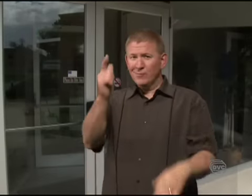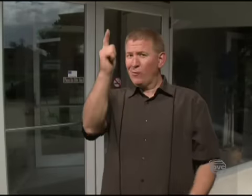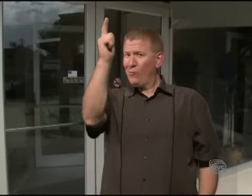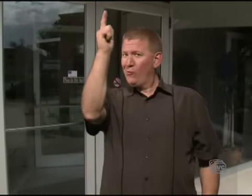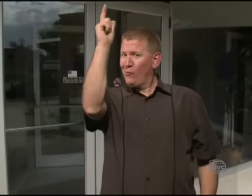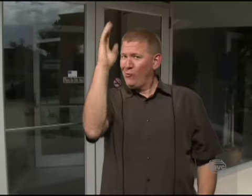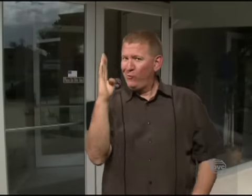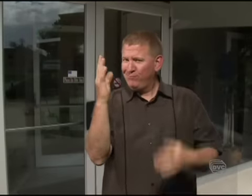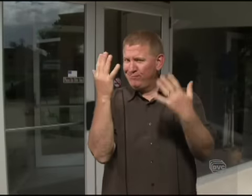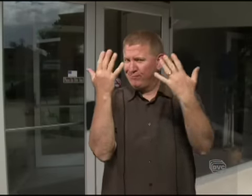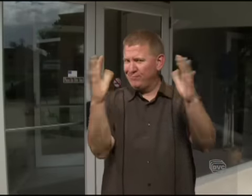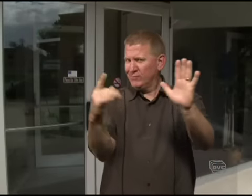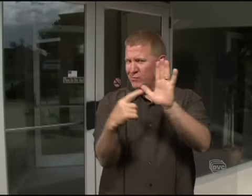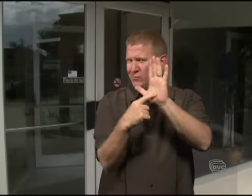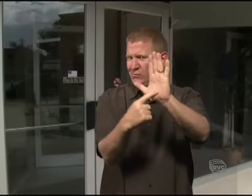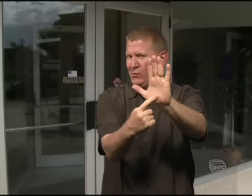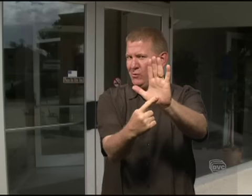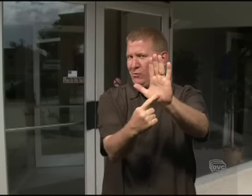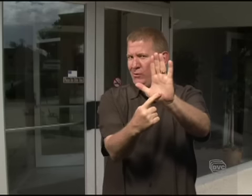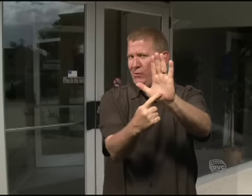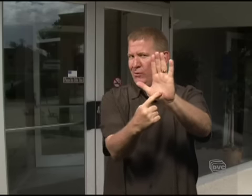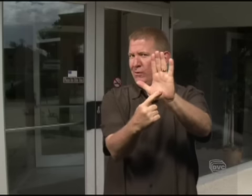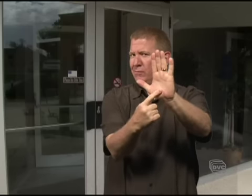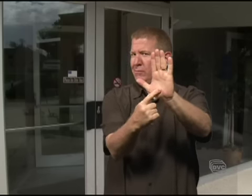God has already shown us the way to heaven